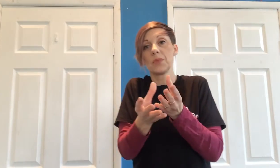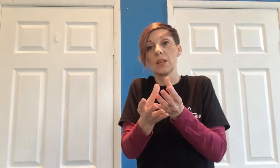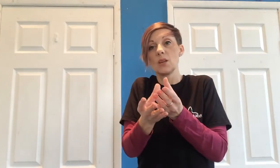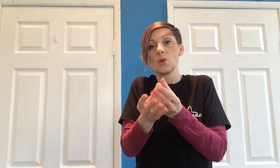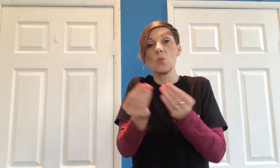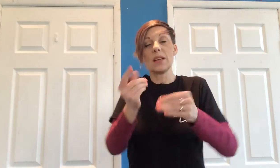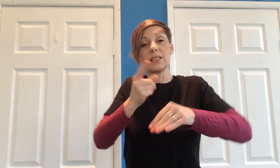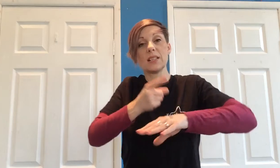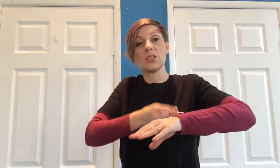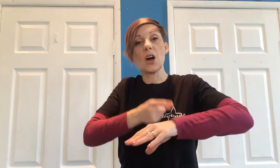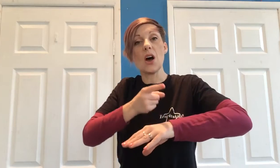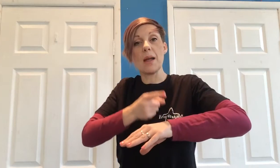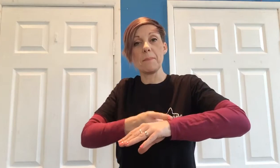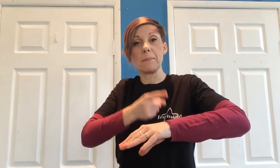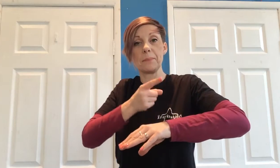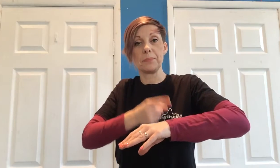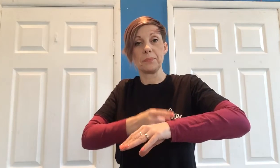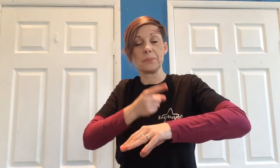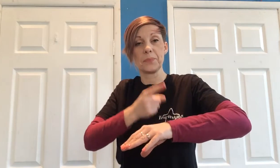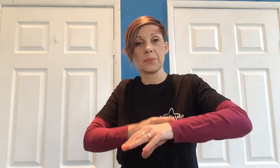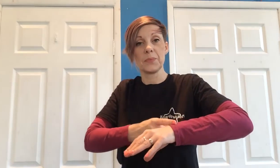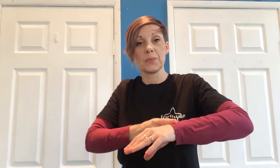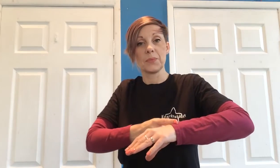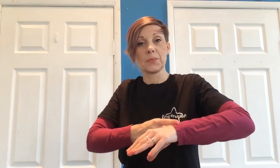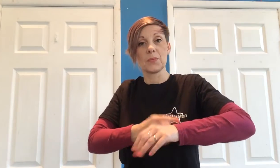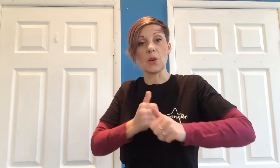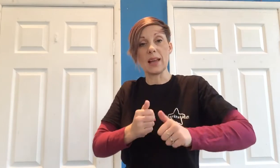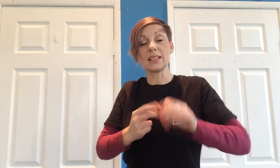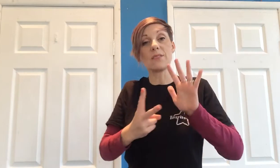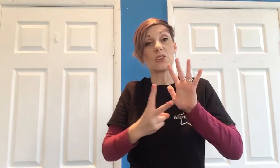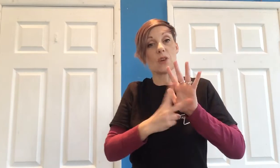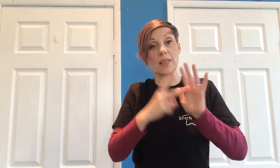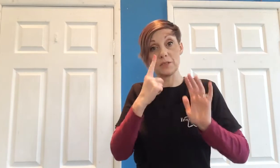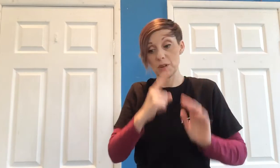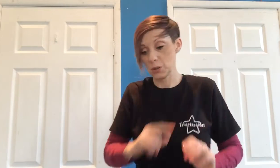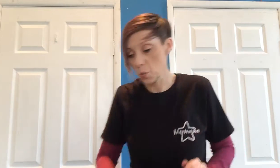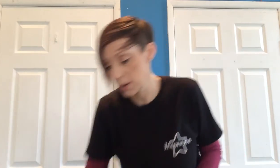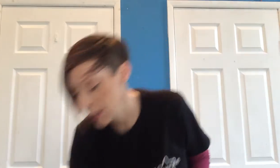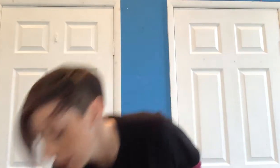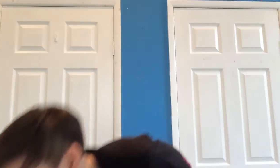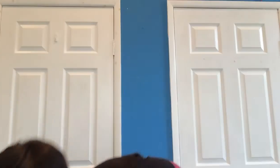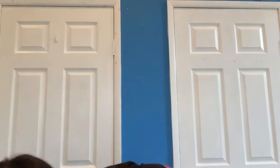wasting time okay let's give that try that's first one here we go